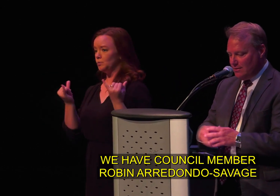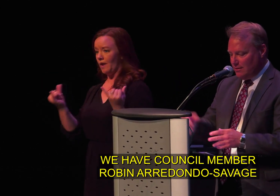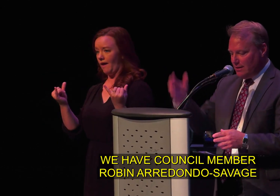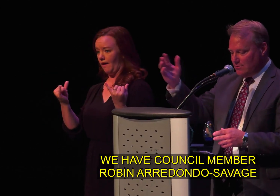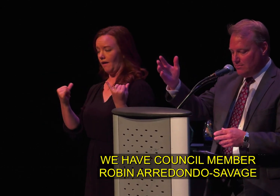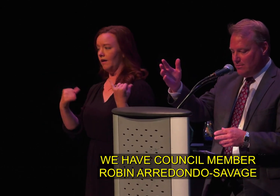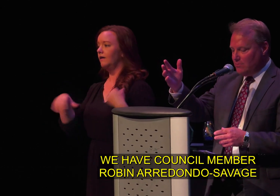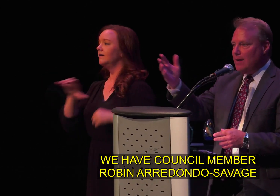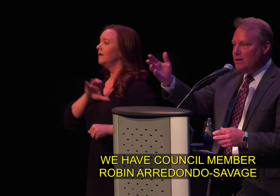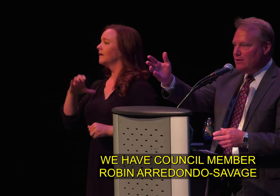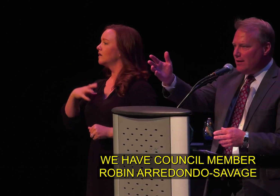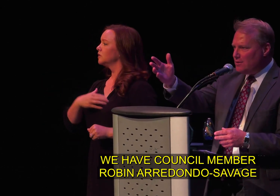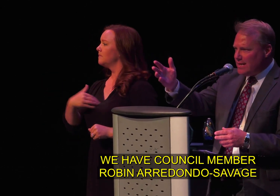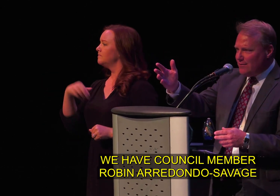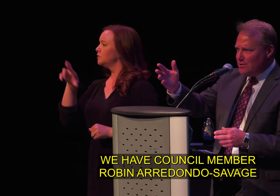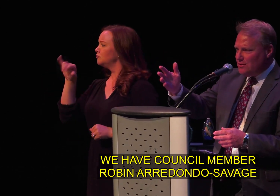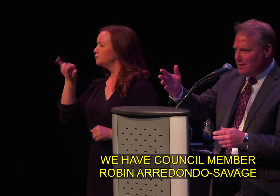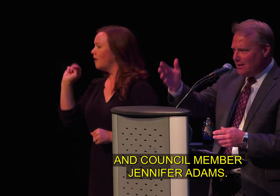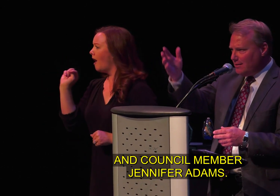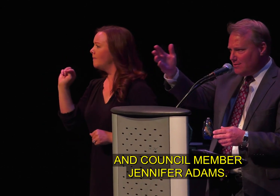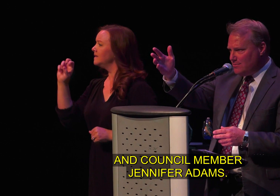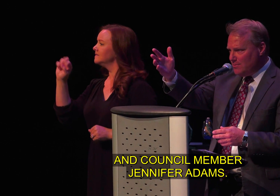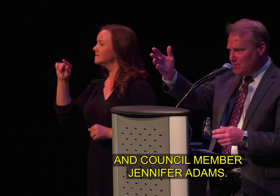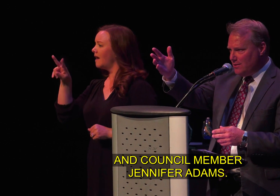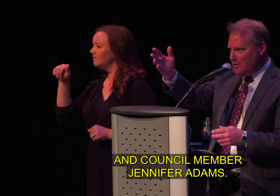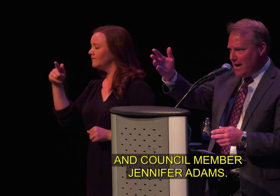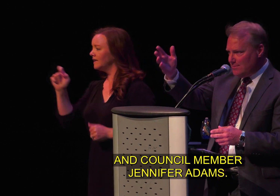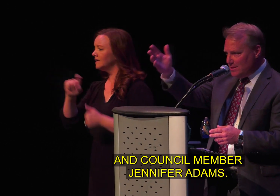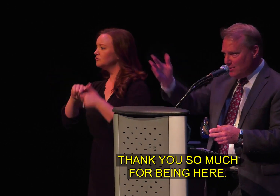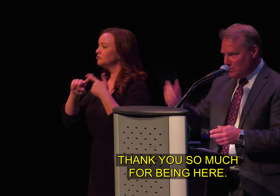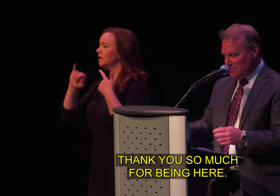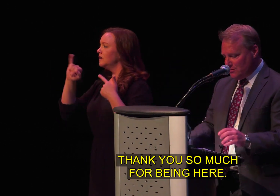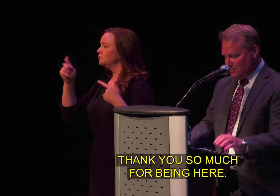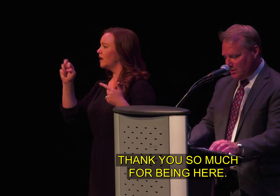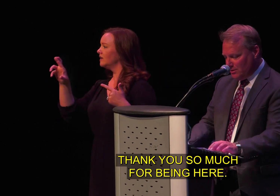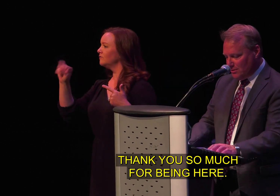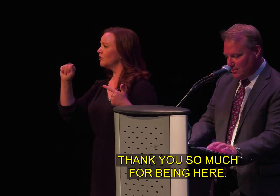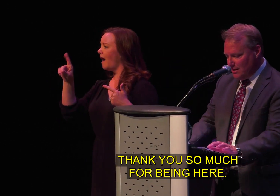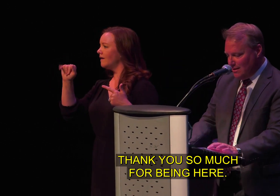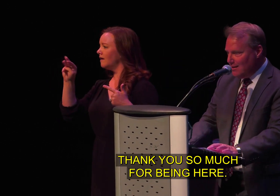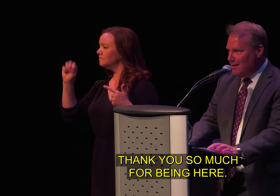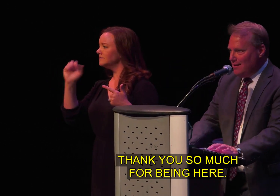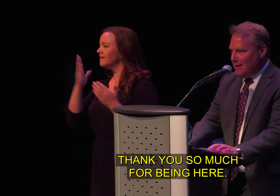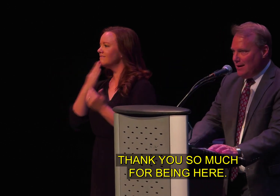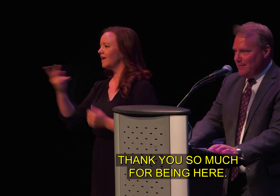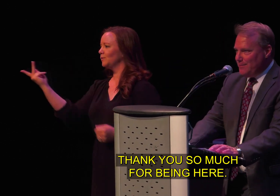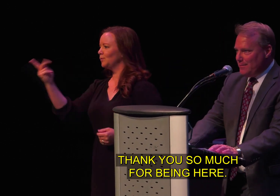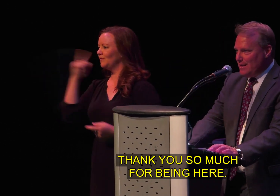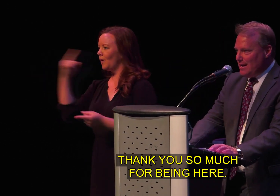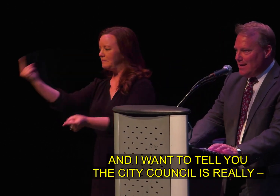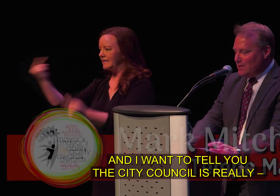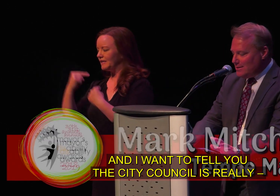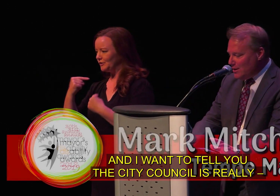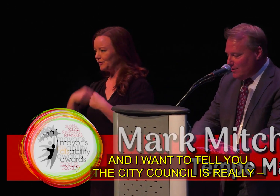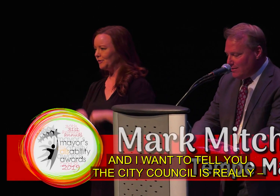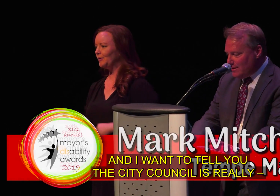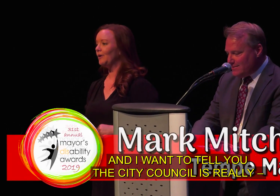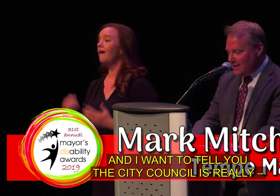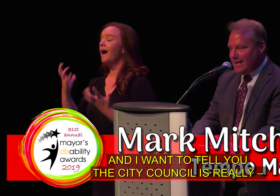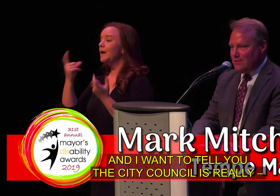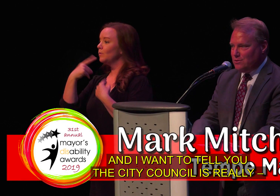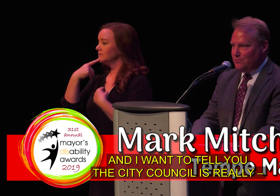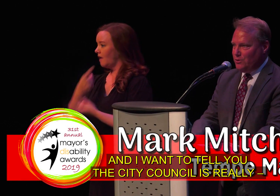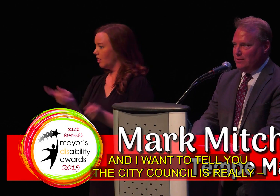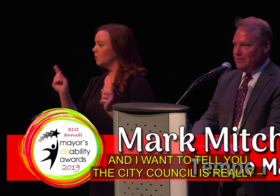have Councilmember Robin Airdondo-Savage and Councilmember Jennifer Adams. Thank you so much for being here. And I want to tell you,